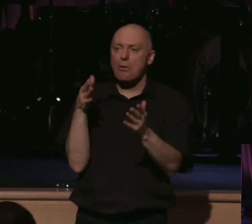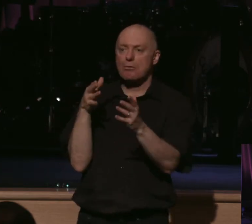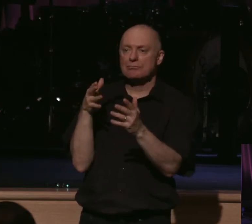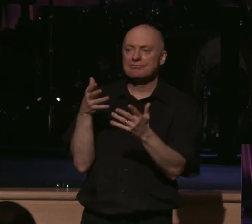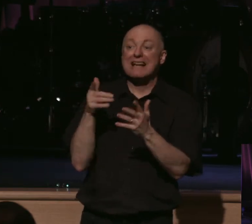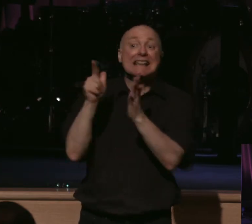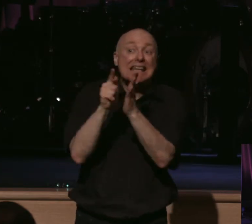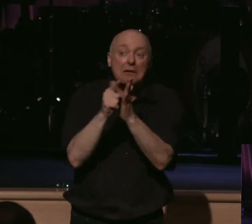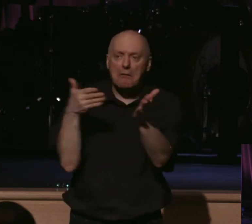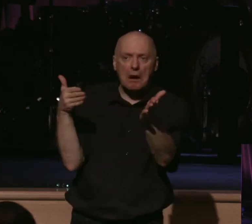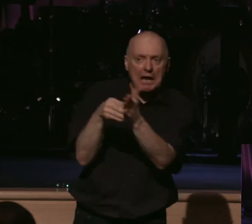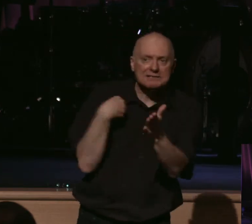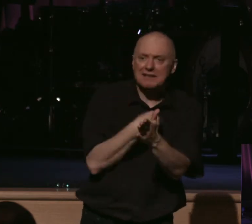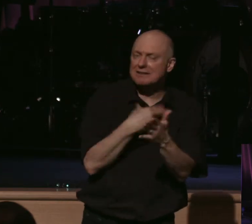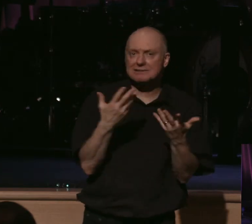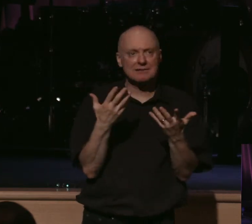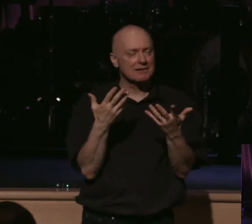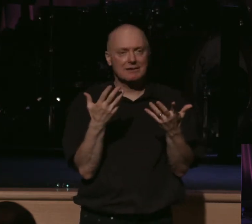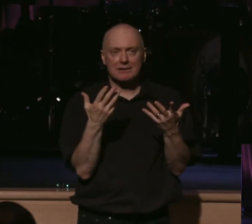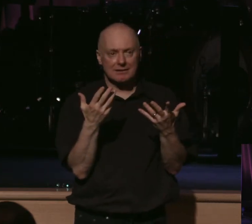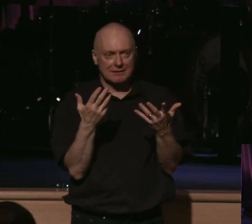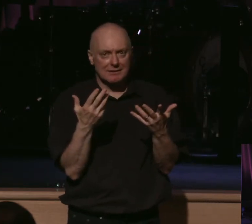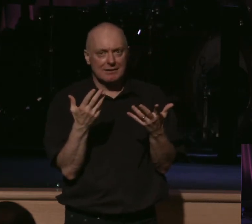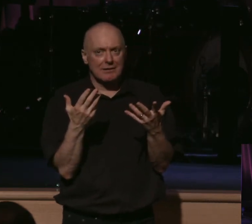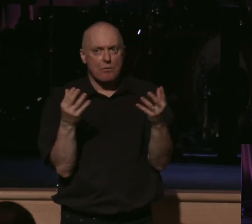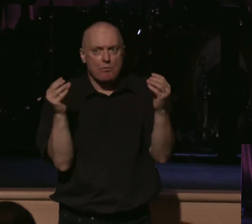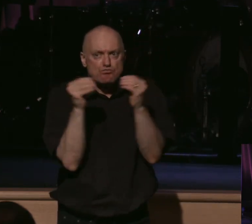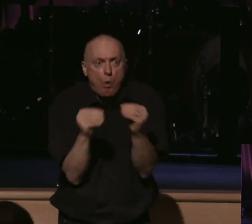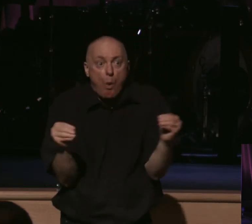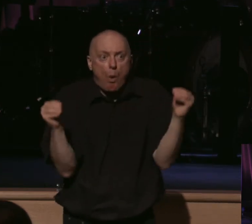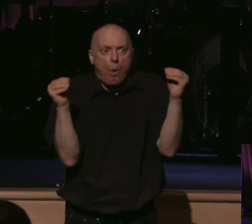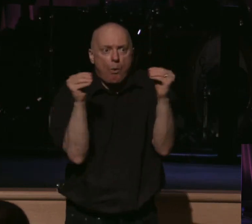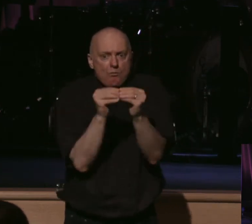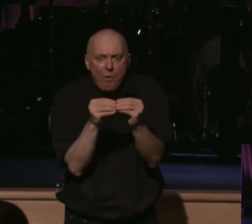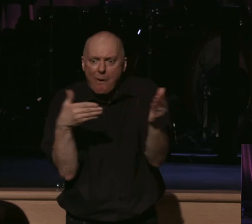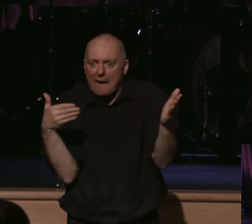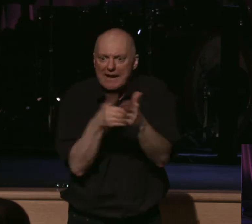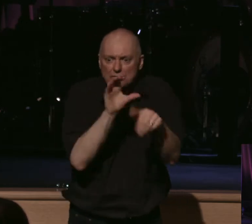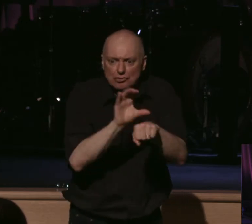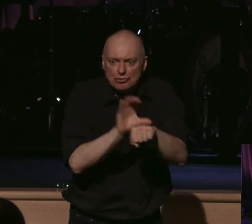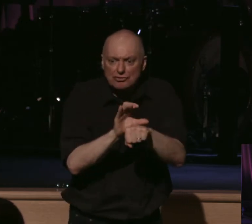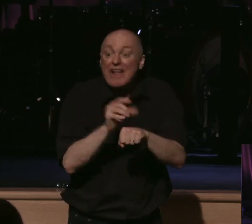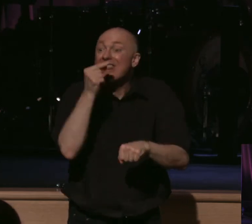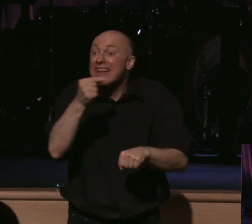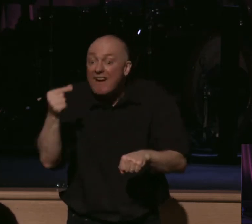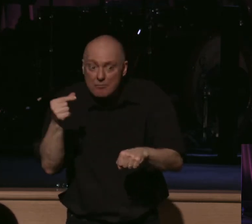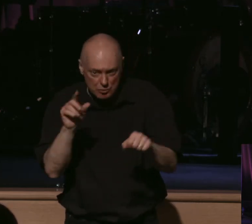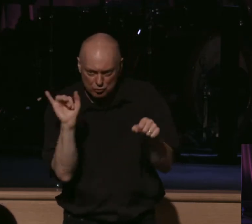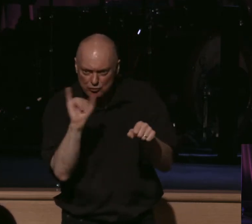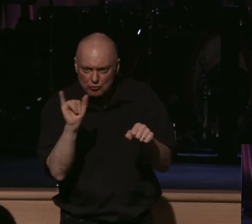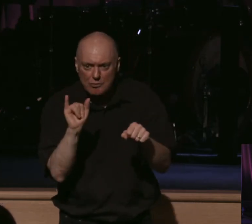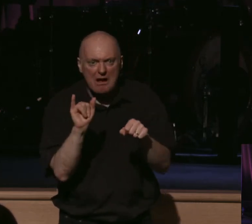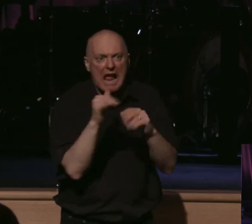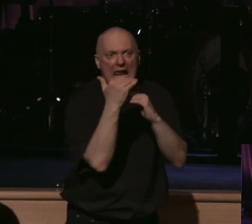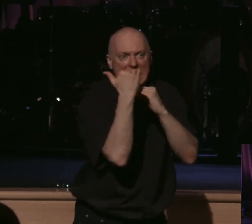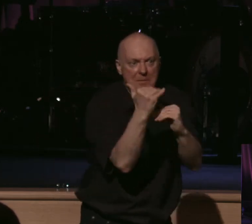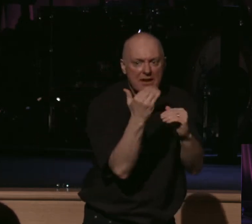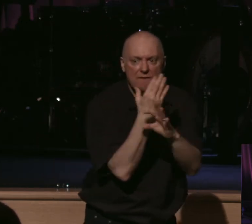legal activities, and subtle is growing into not-so-subtle. We know that entire forms of government are closing in on religious liberty and